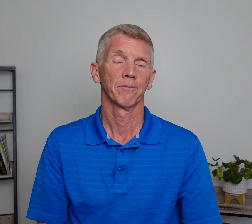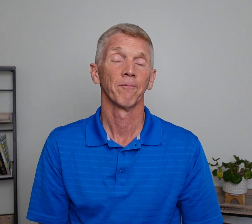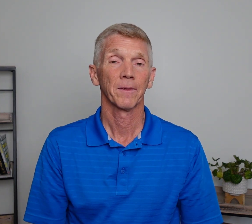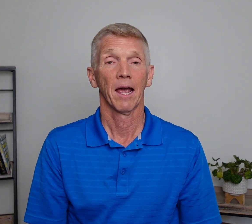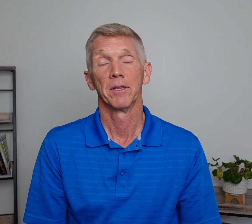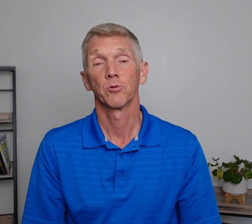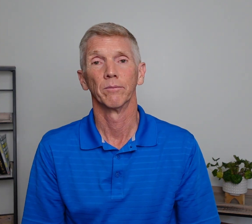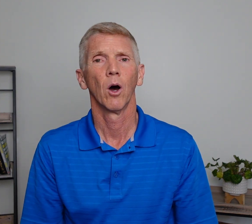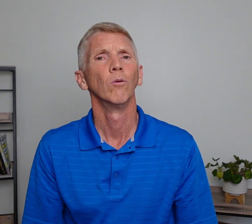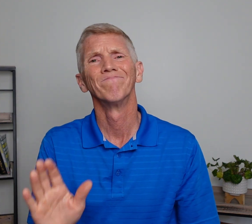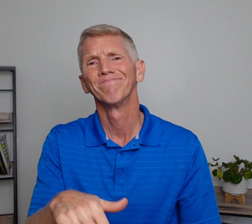How about this one? Oh.